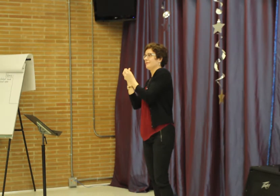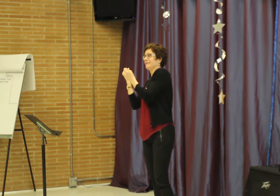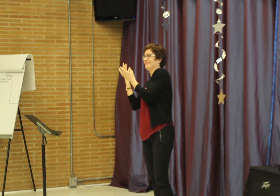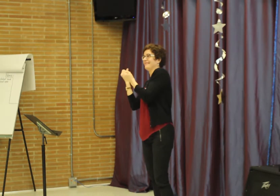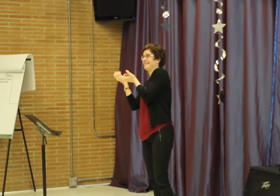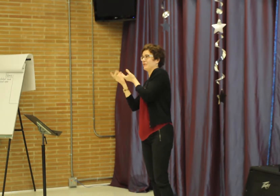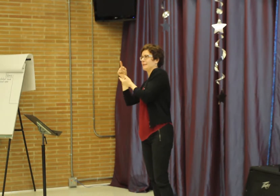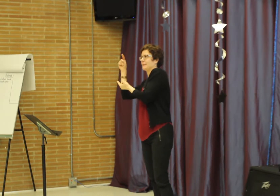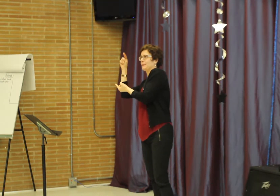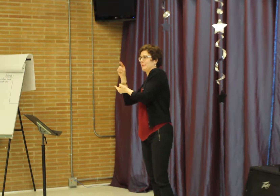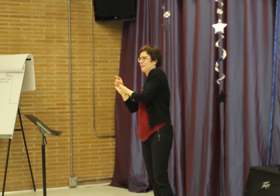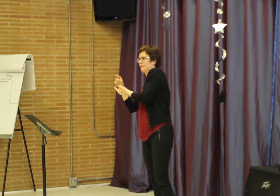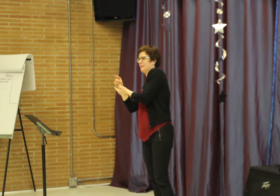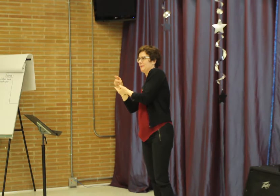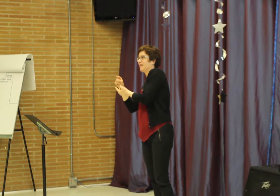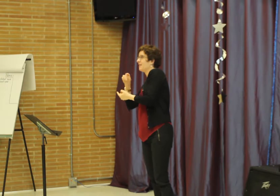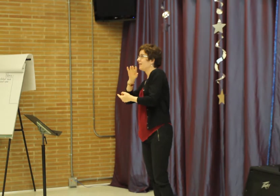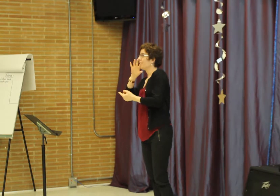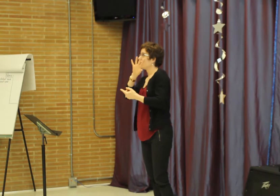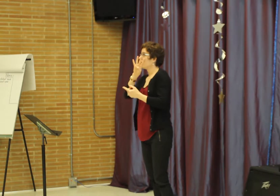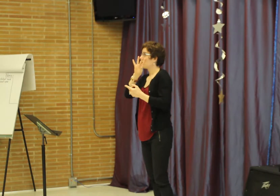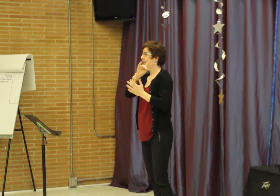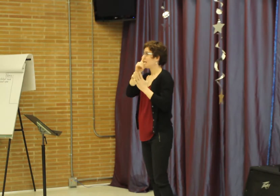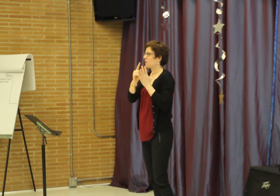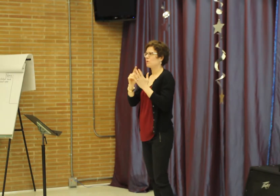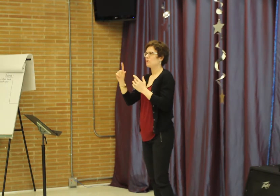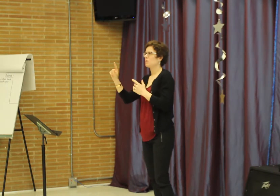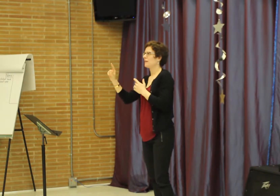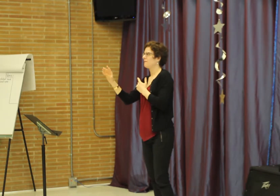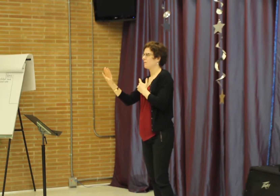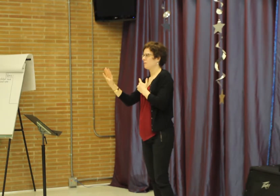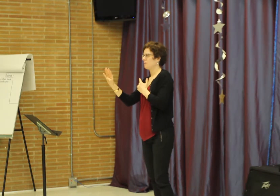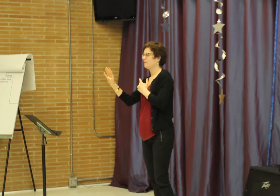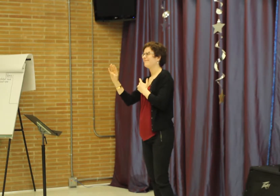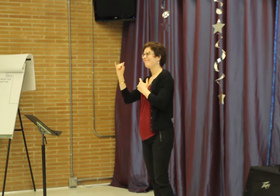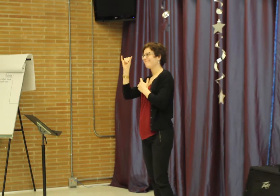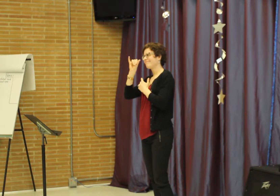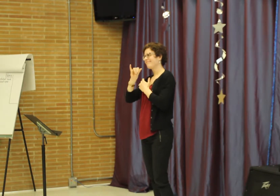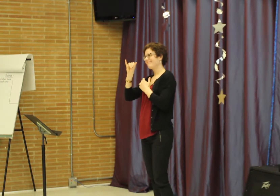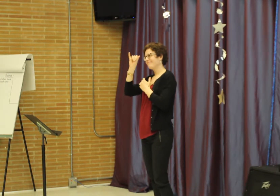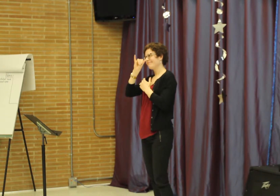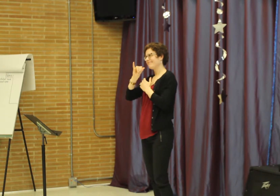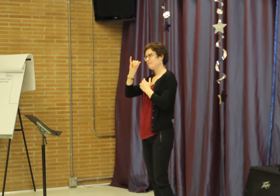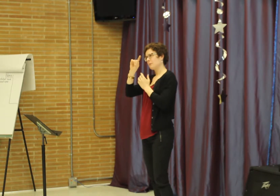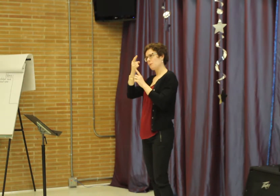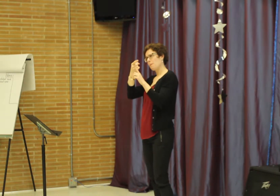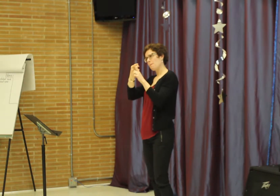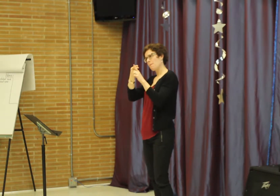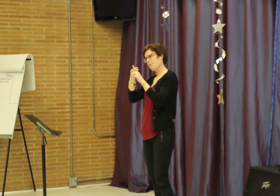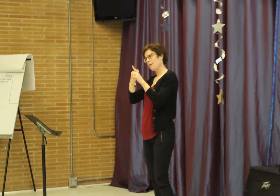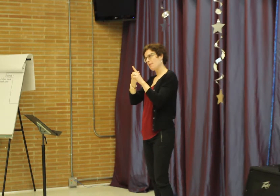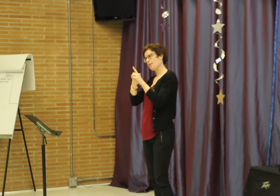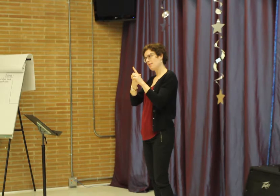So, the ASL service hours will be halved from 48 hours per year to 24 hours per year.